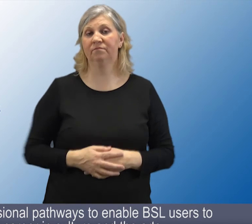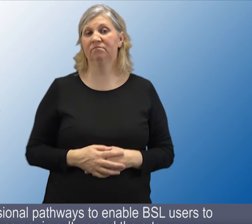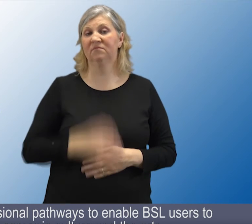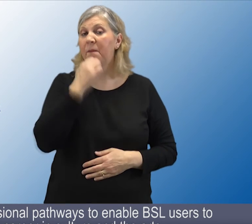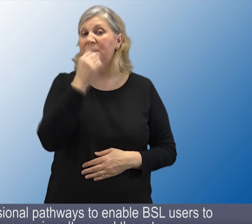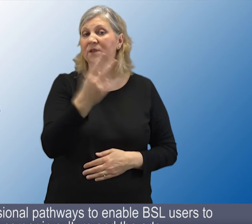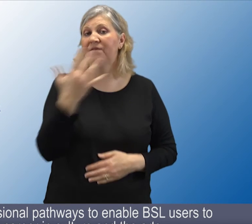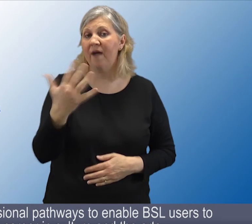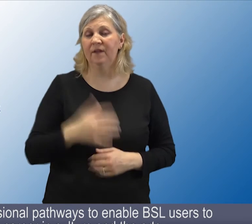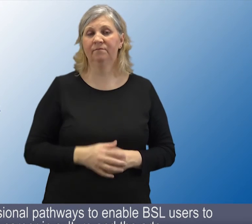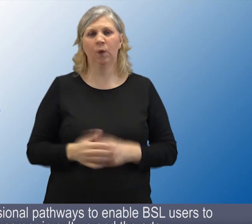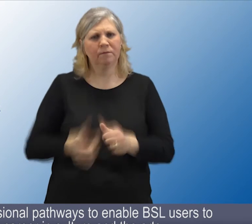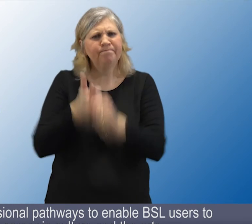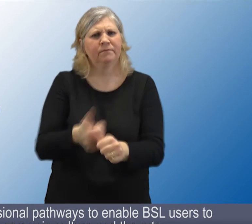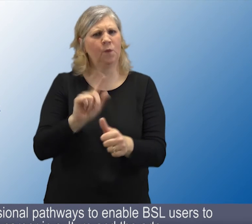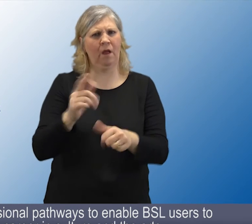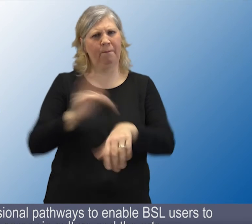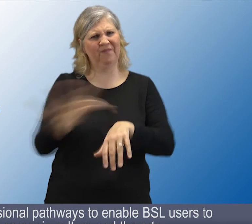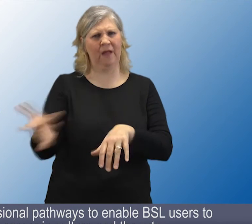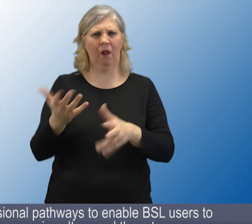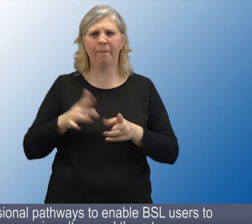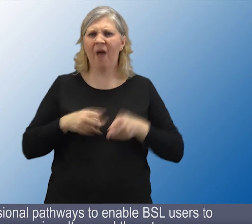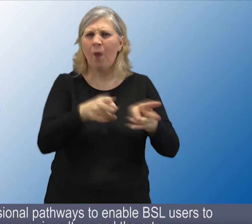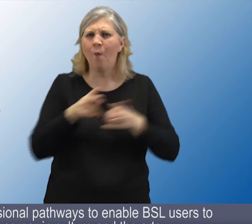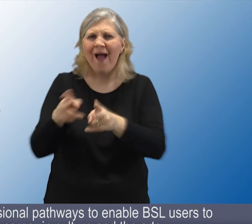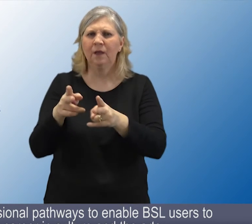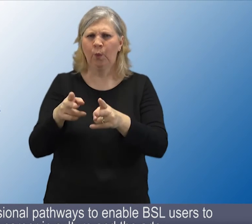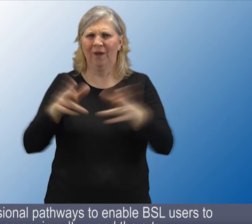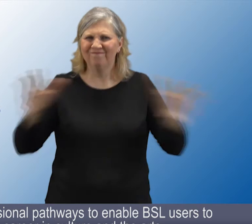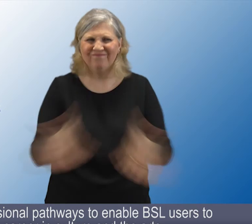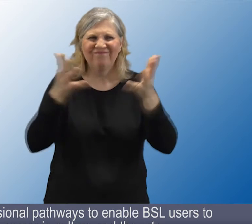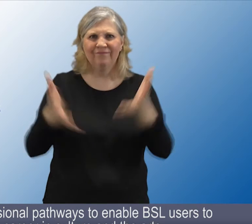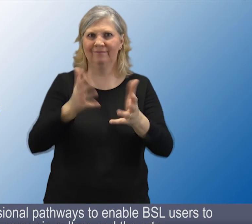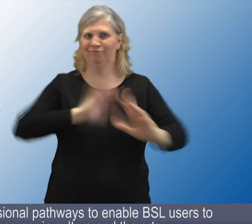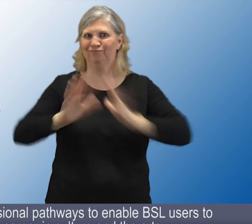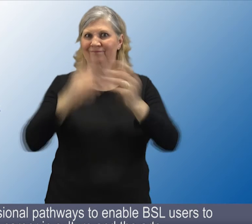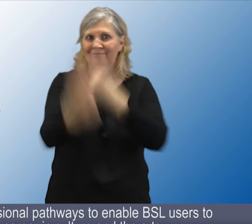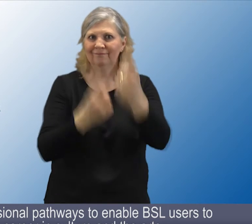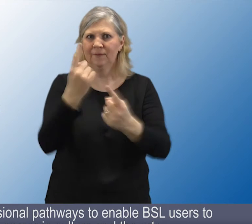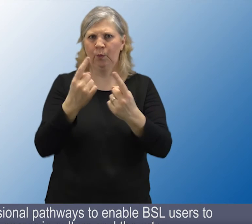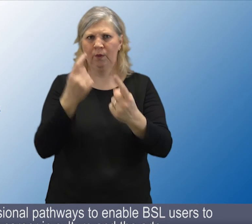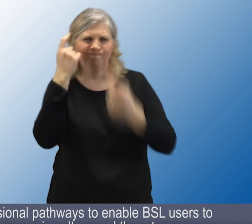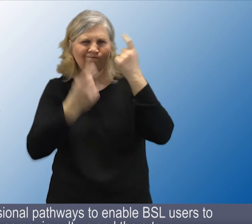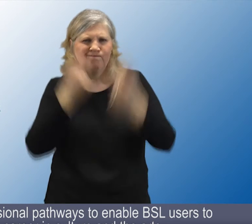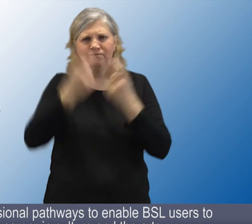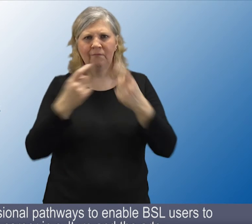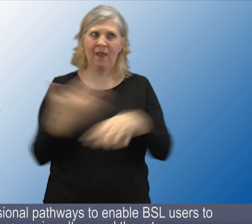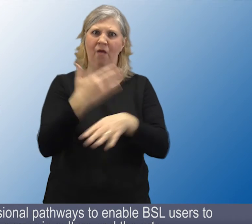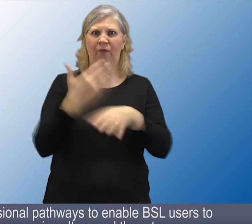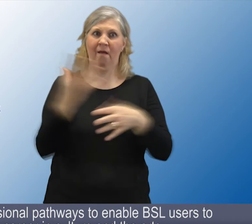32. Support professional pathways to enable BSL users to consider a career in culture and the arts. 32.